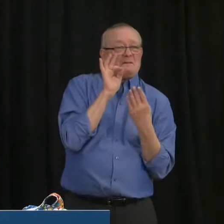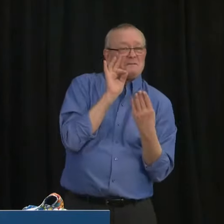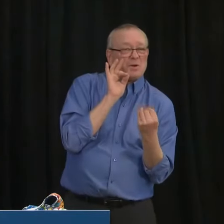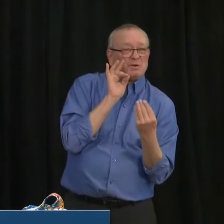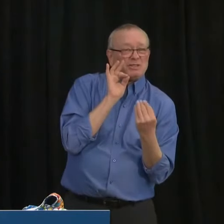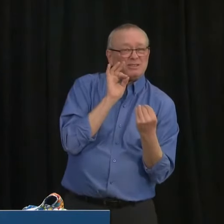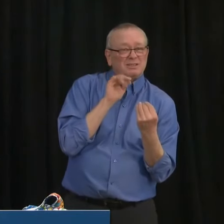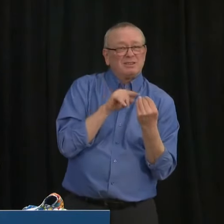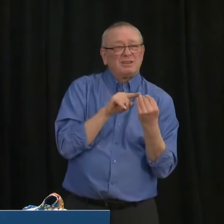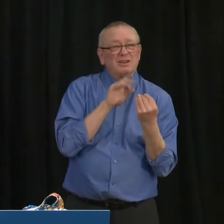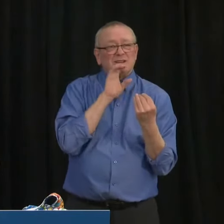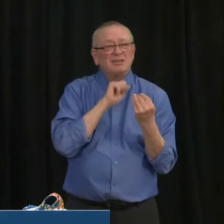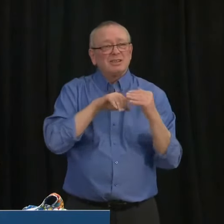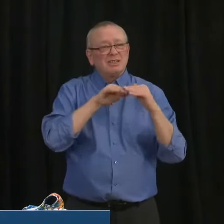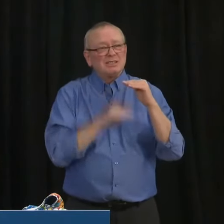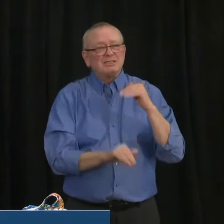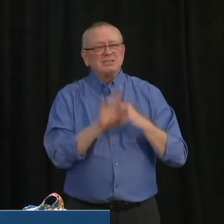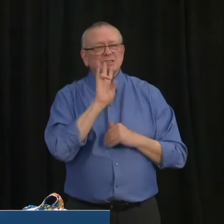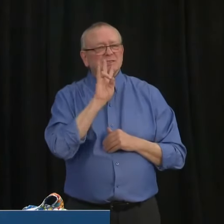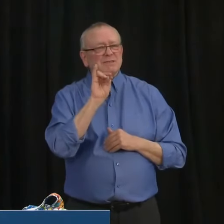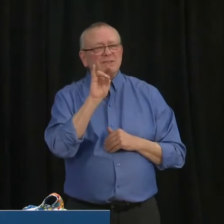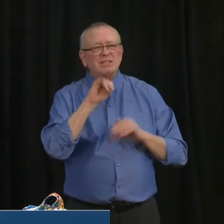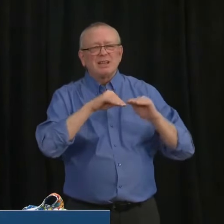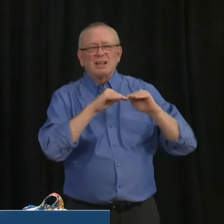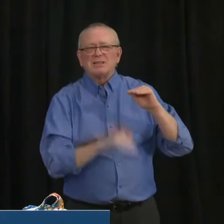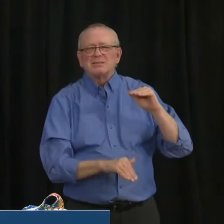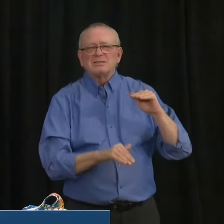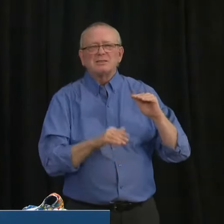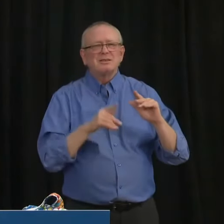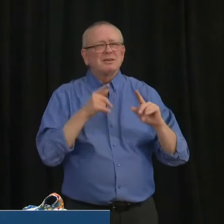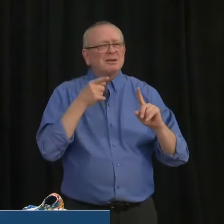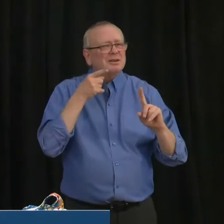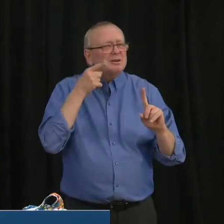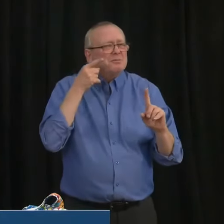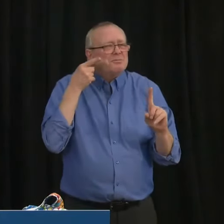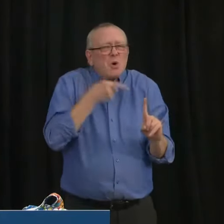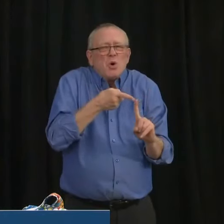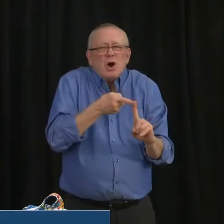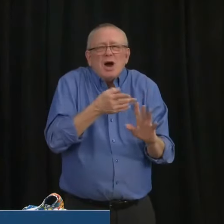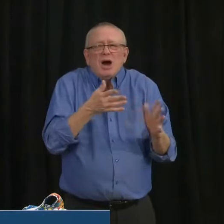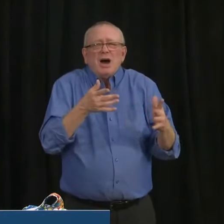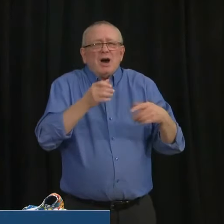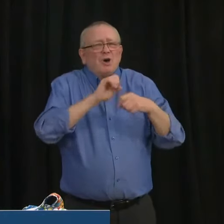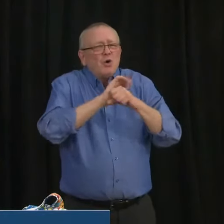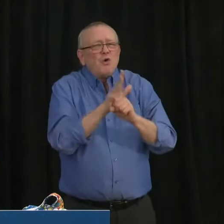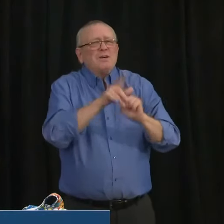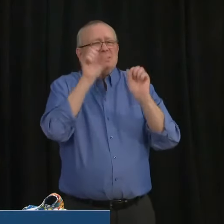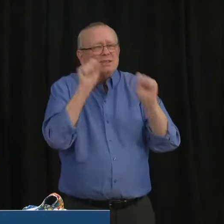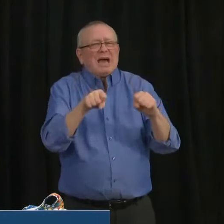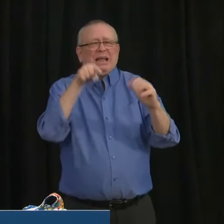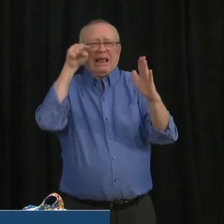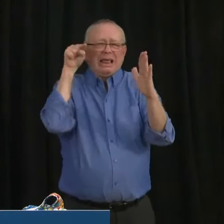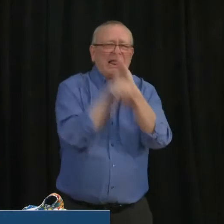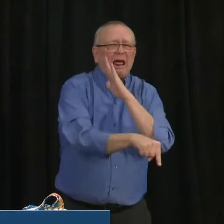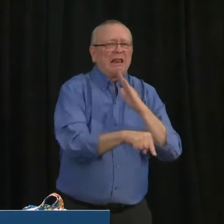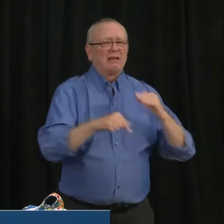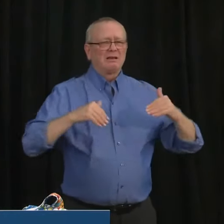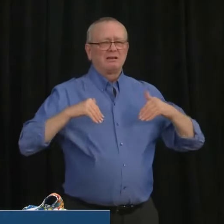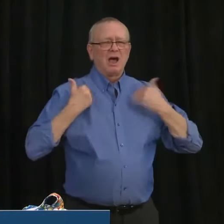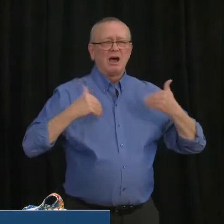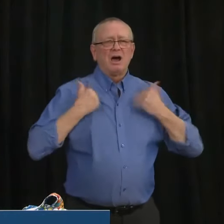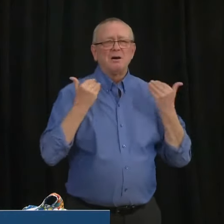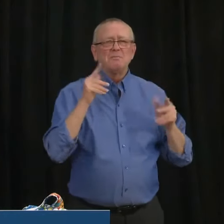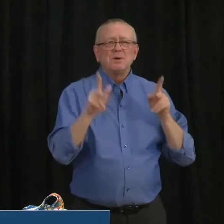This highlights that this infection can be deadly even for younger adults and underscores the importance of the measures announced